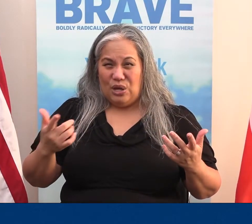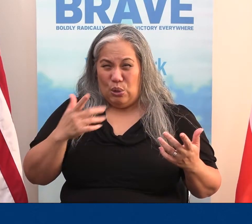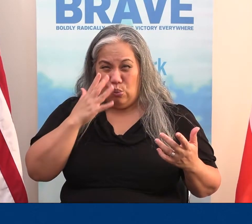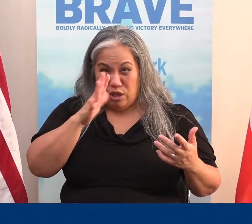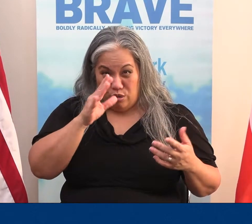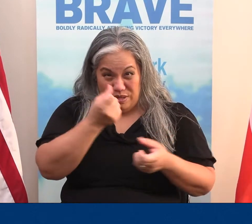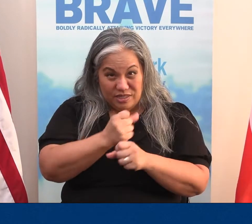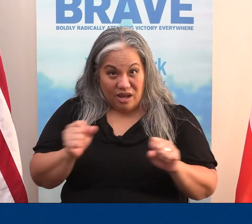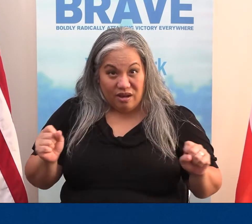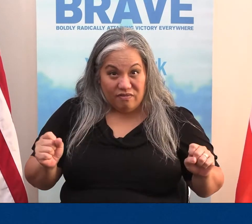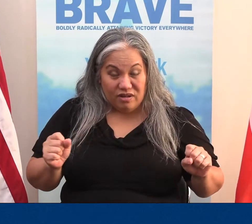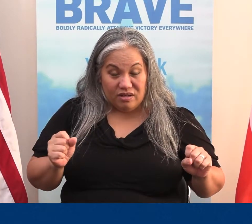are you going to be saved?